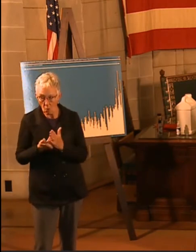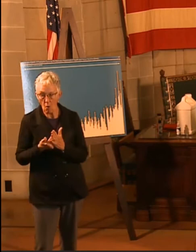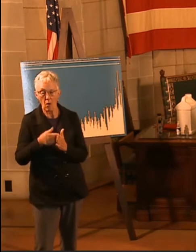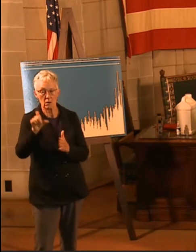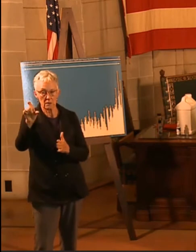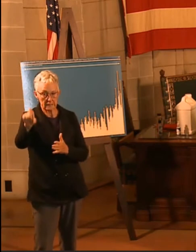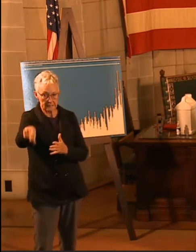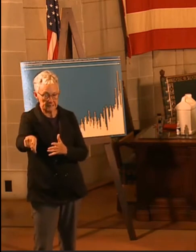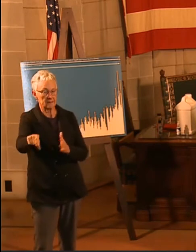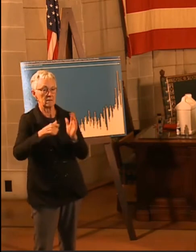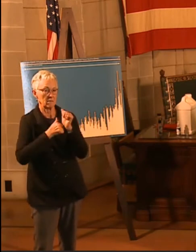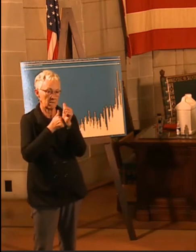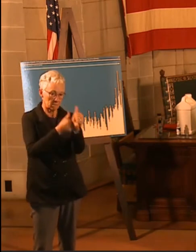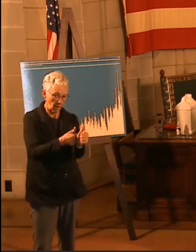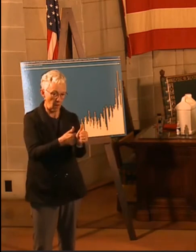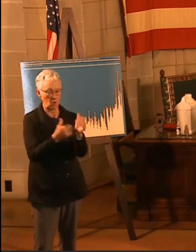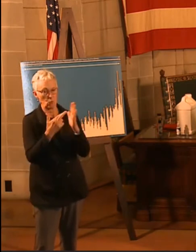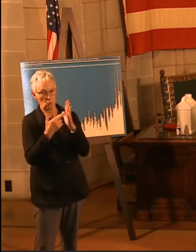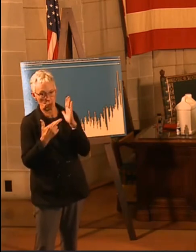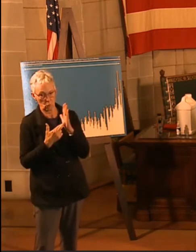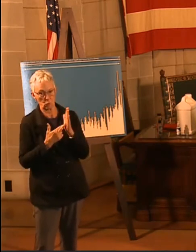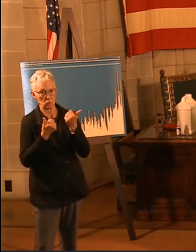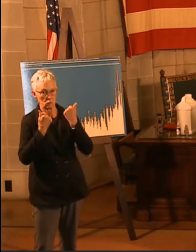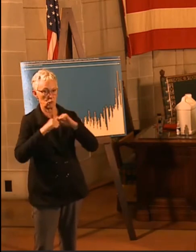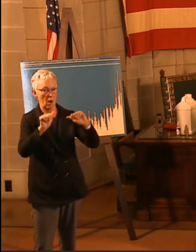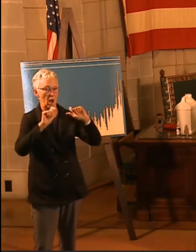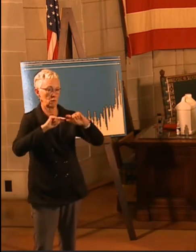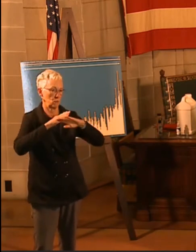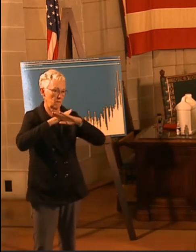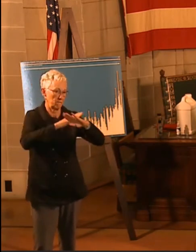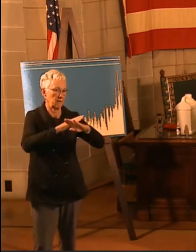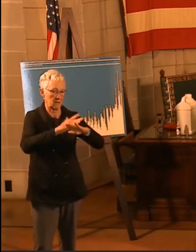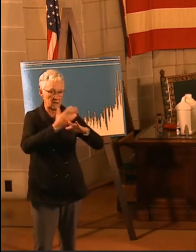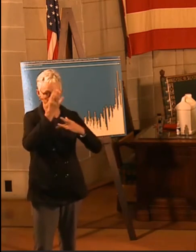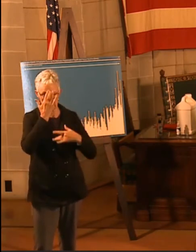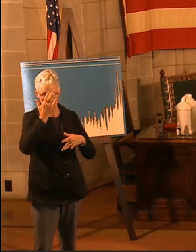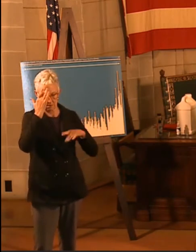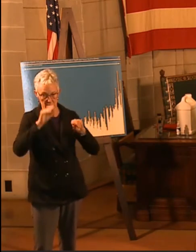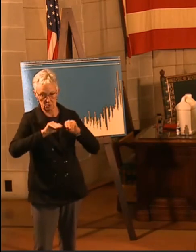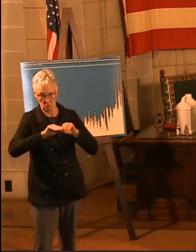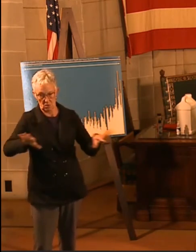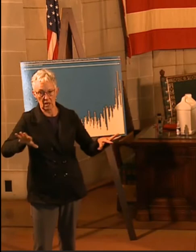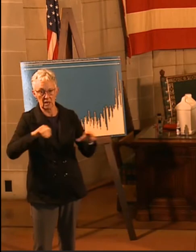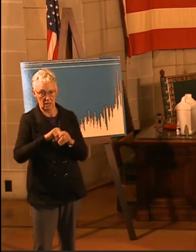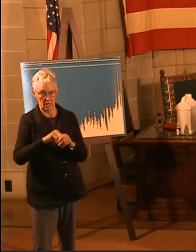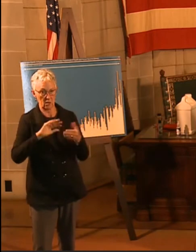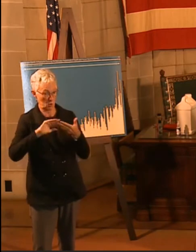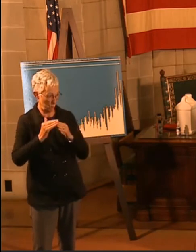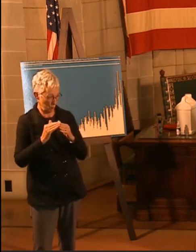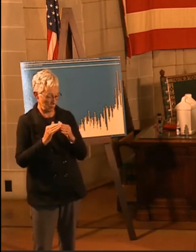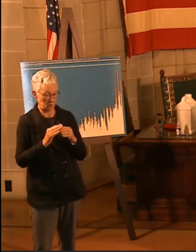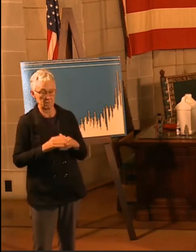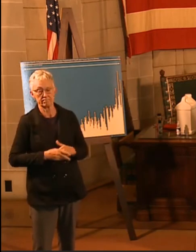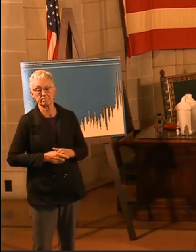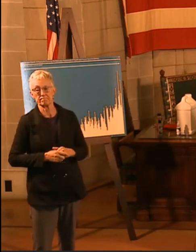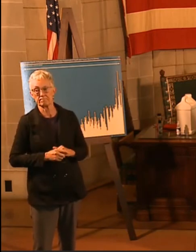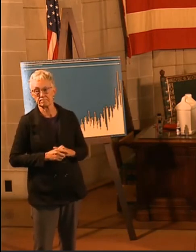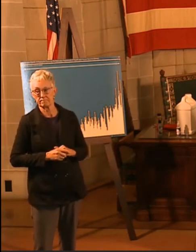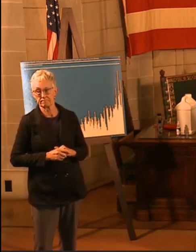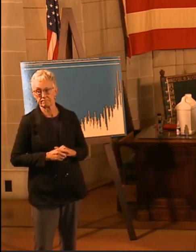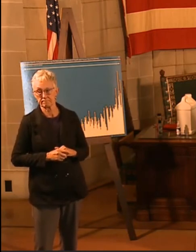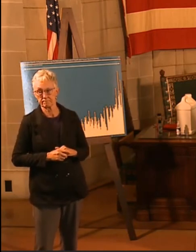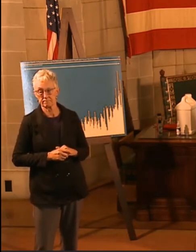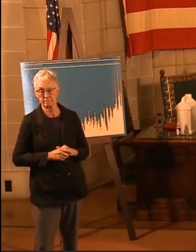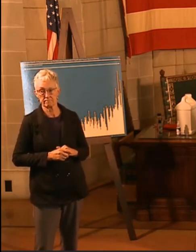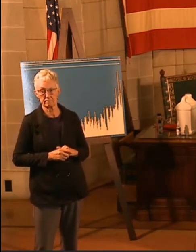to take action to reduce transmission in the community. I think the good news is that, as opposed